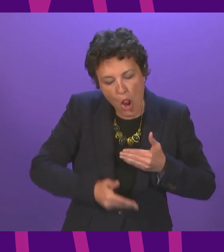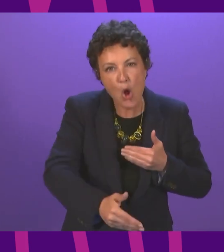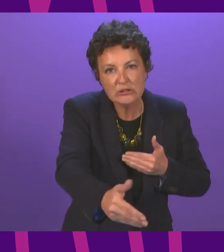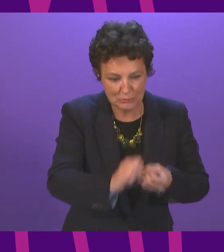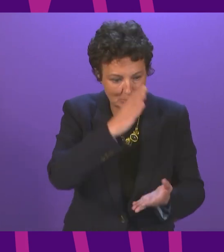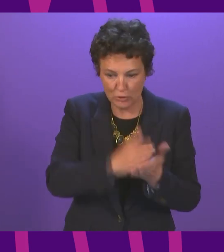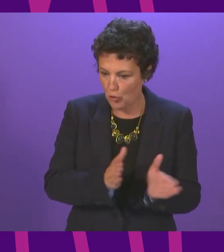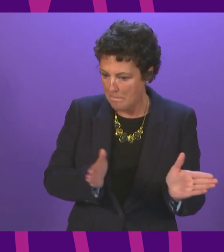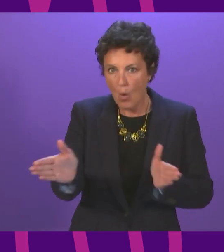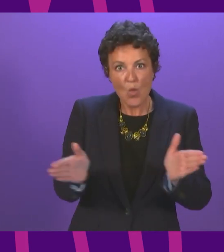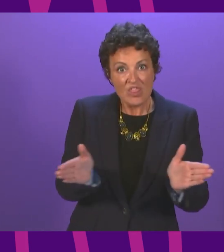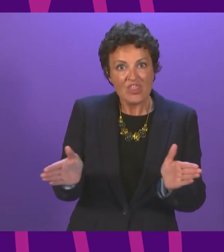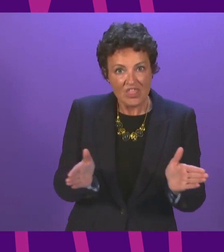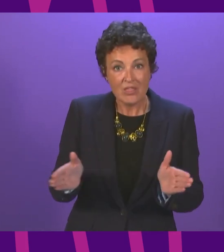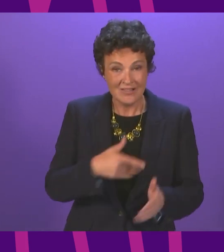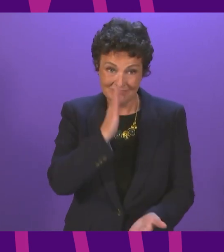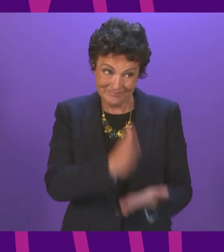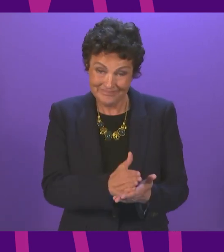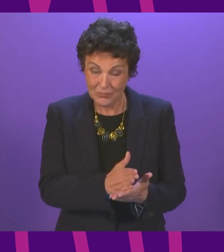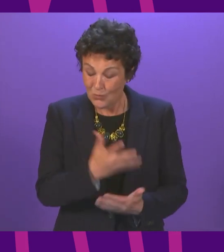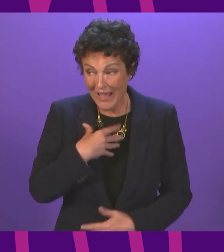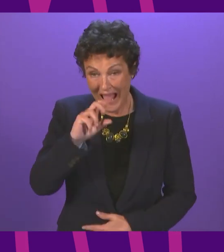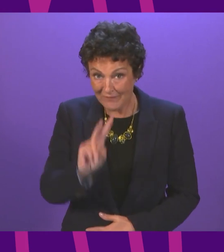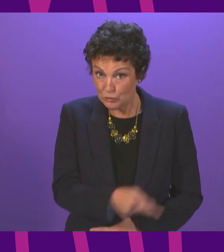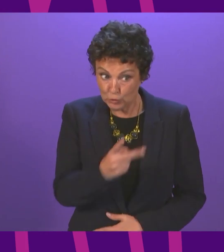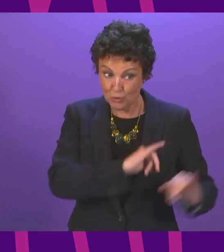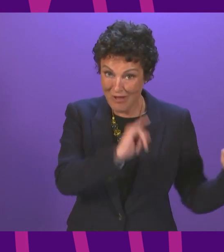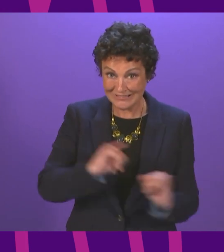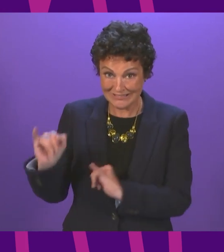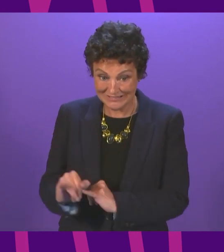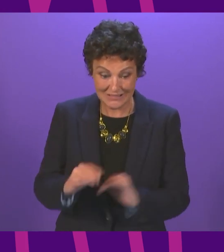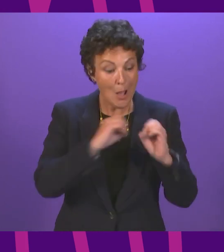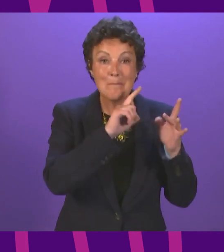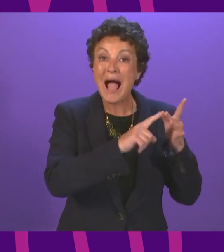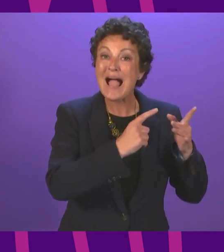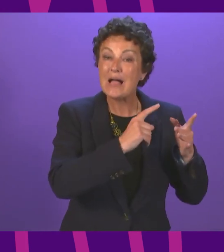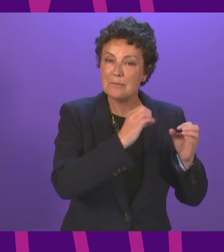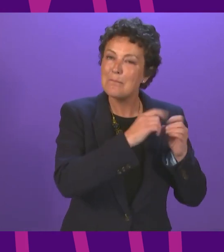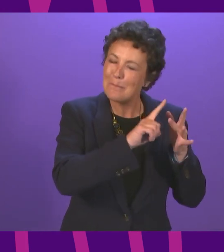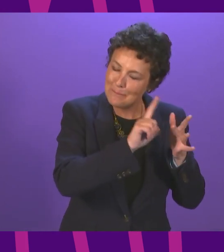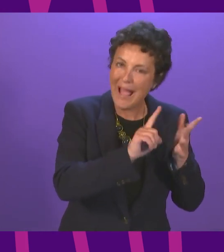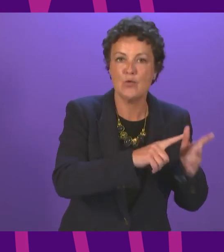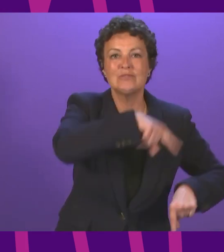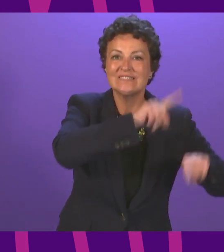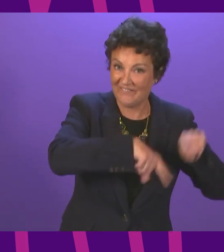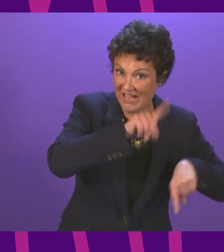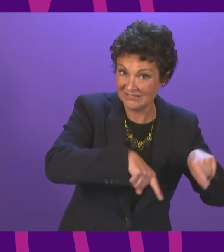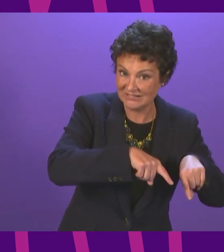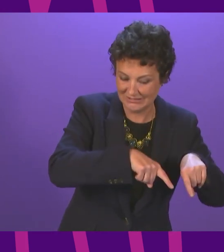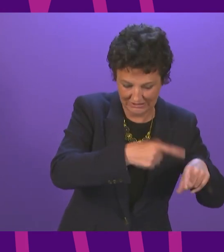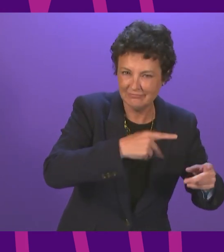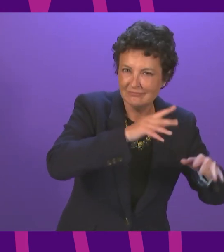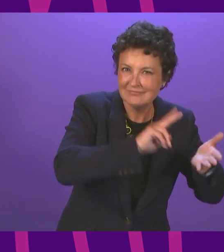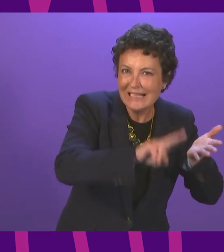objectives. We face right now a climate and a biodiversity crisis. They are obviously very closely linked. And this Government is very